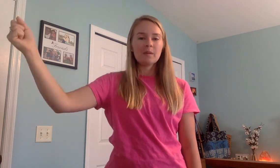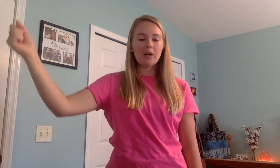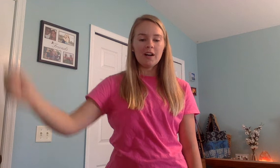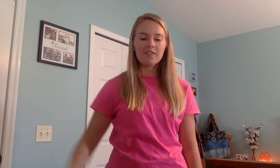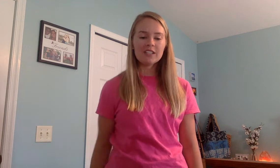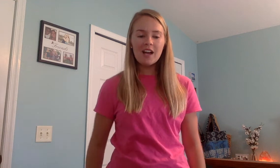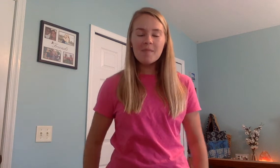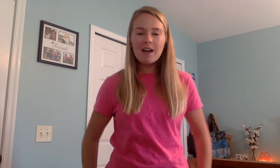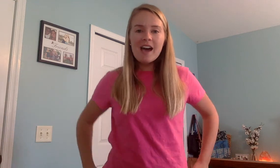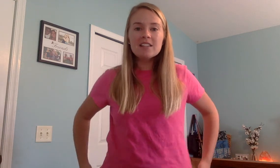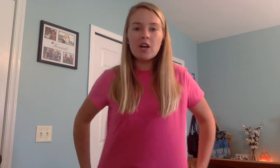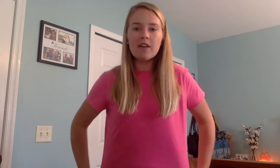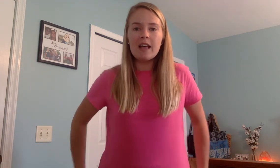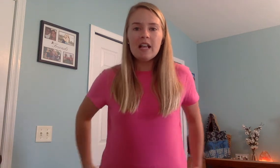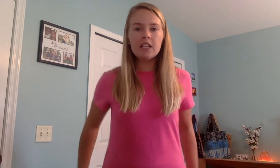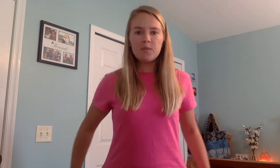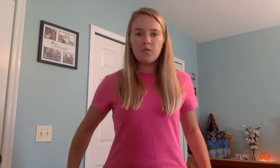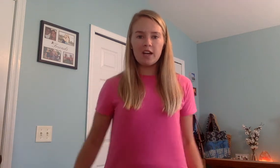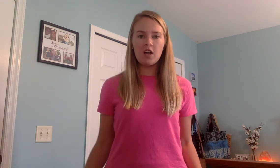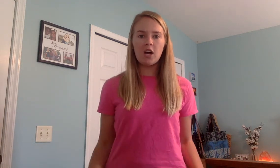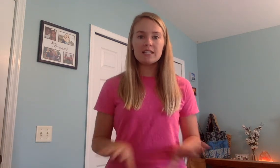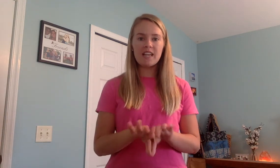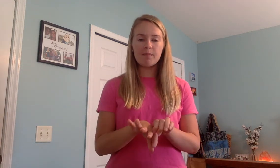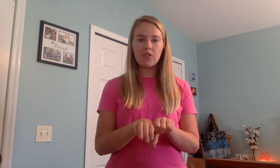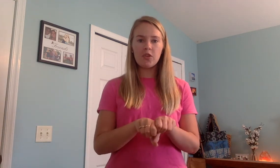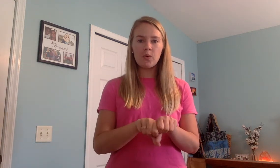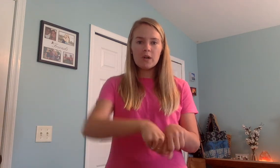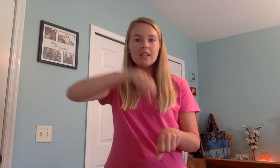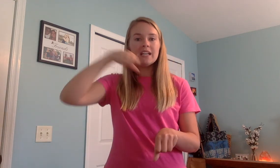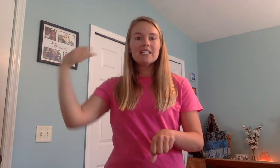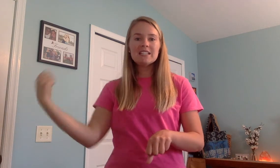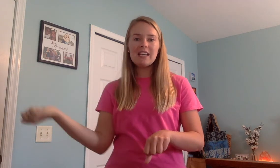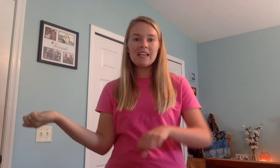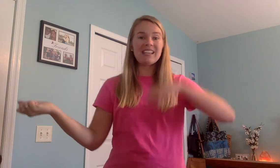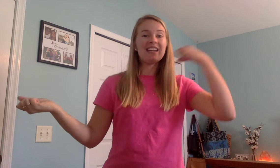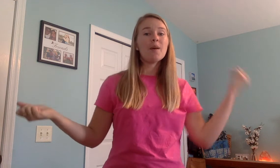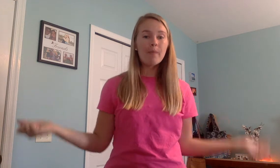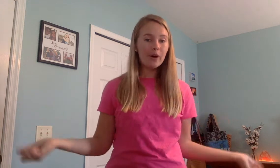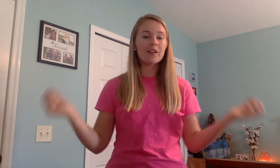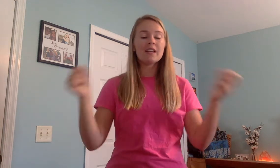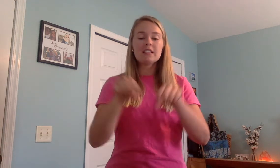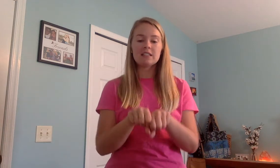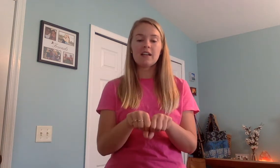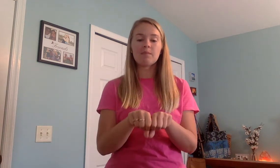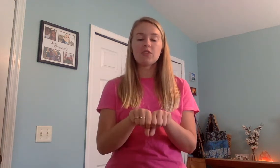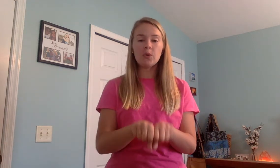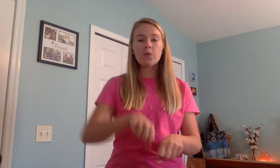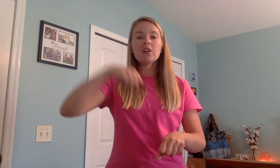Perfect job, guys. All right. Let's move right along. Segment the word. Take it apart. Segment the word.